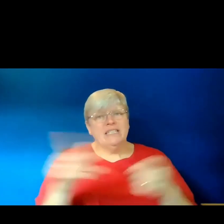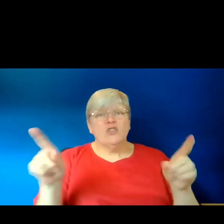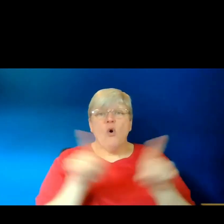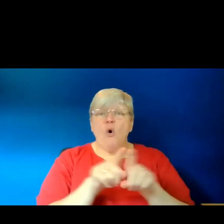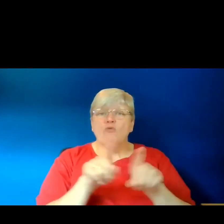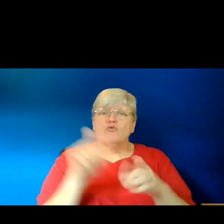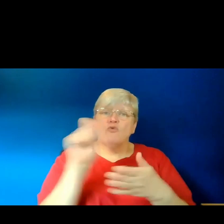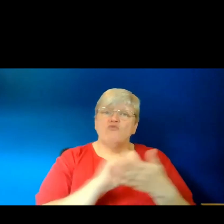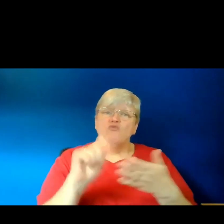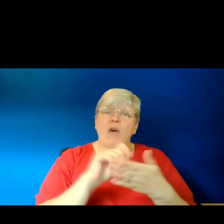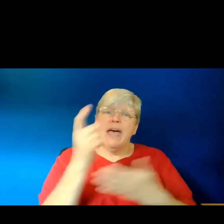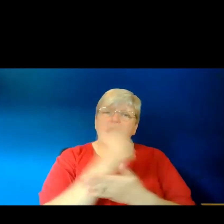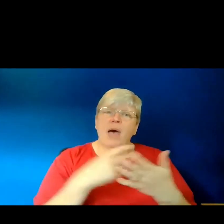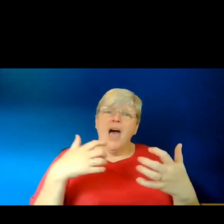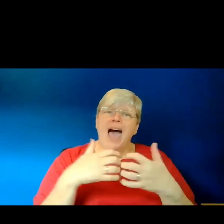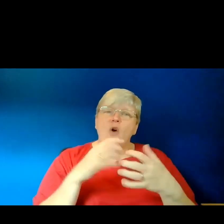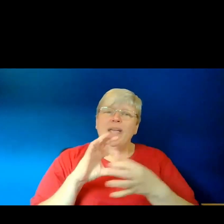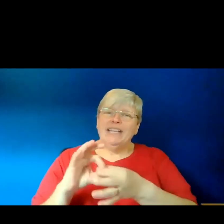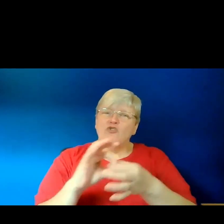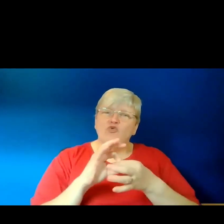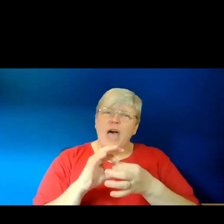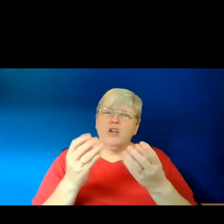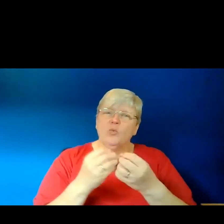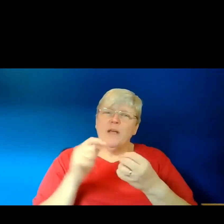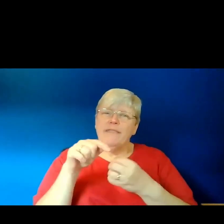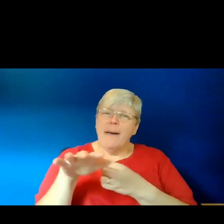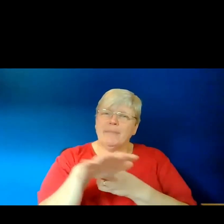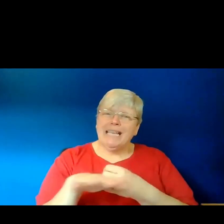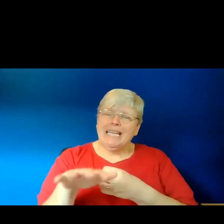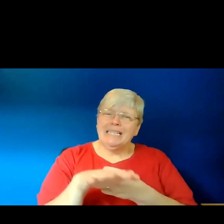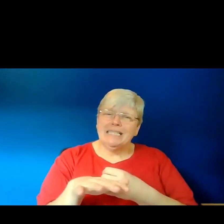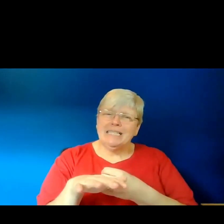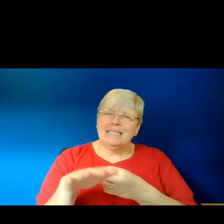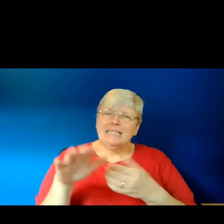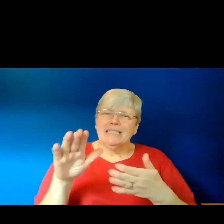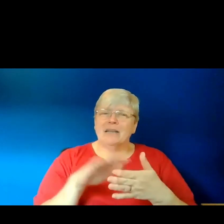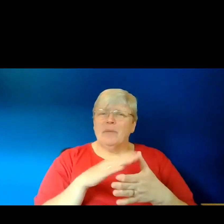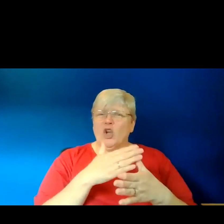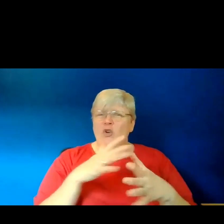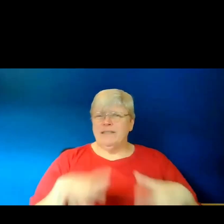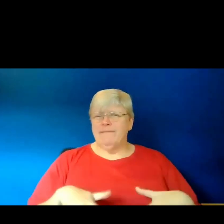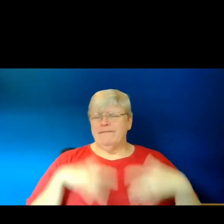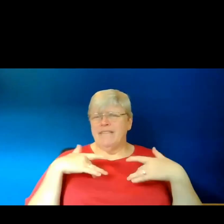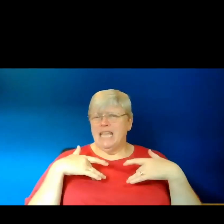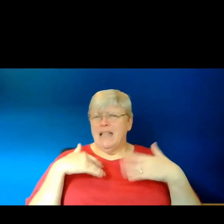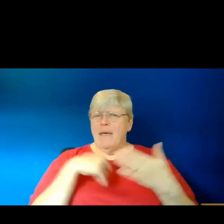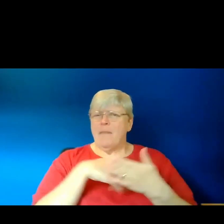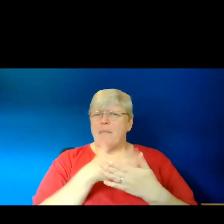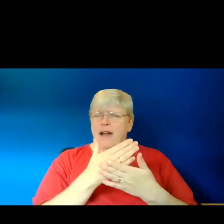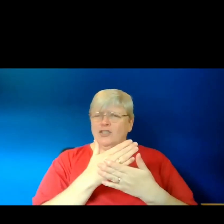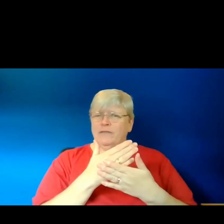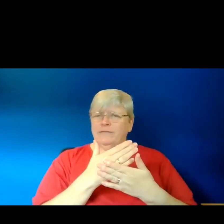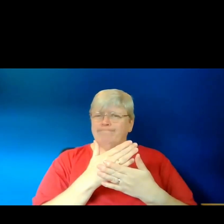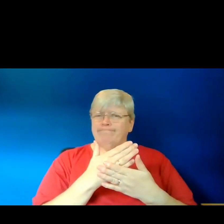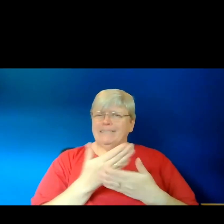about how we interact with that place. And that's because that feeling is part of what gives it meaning